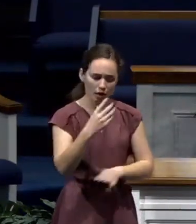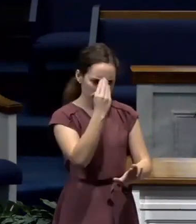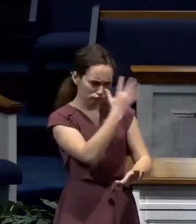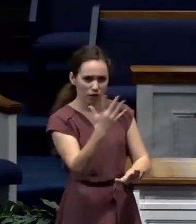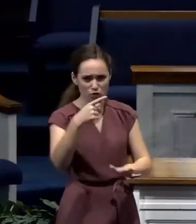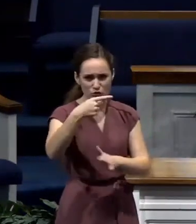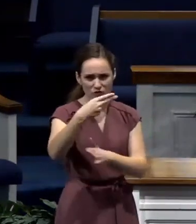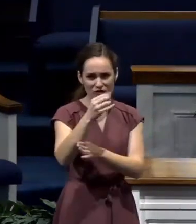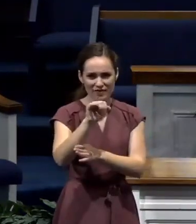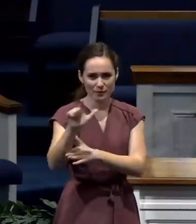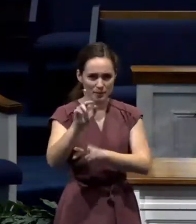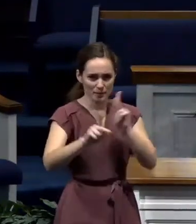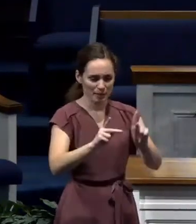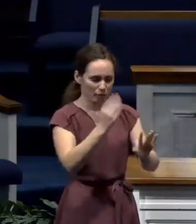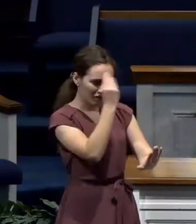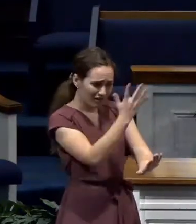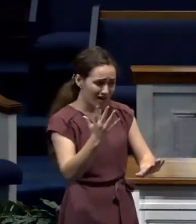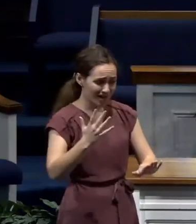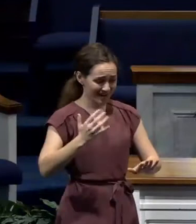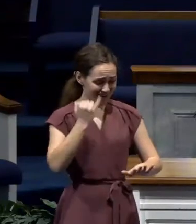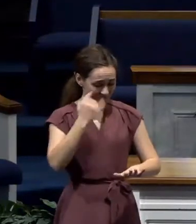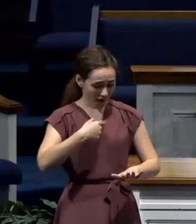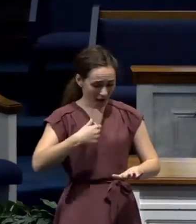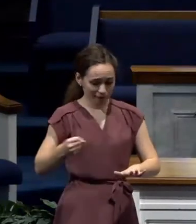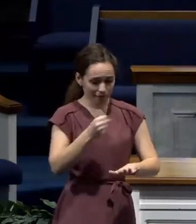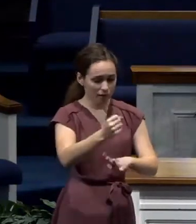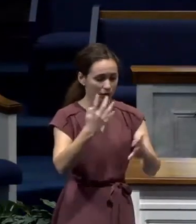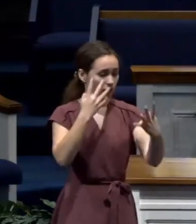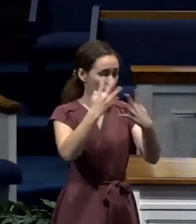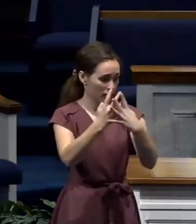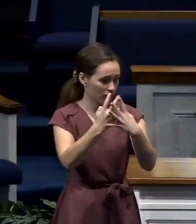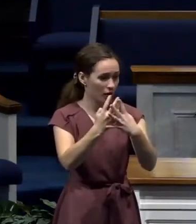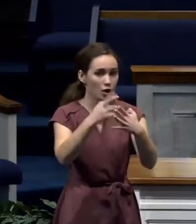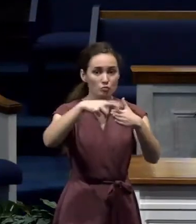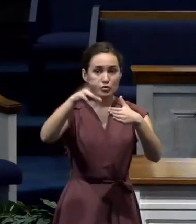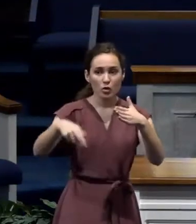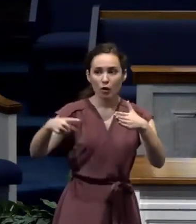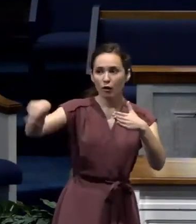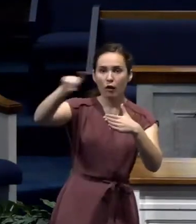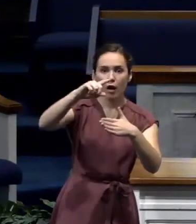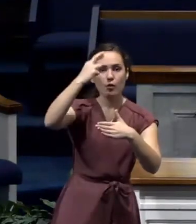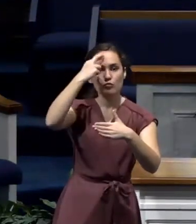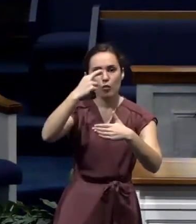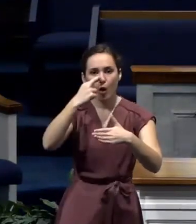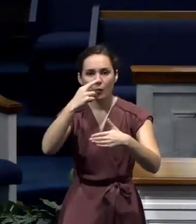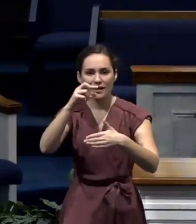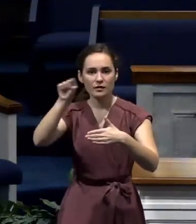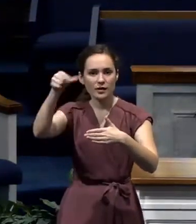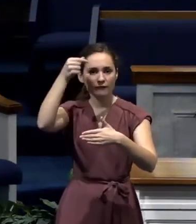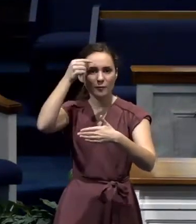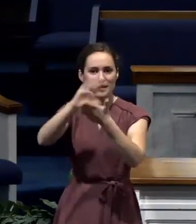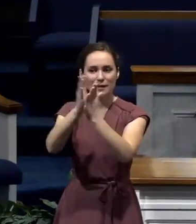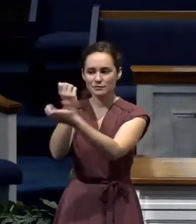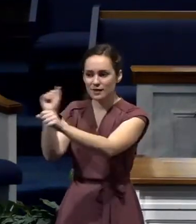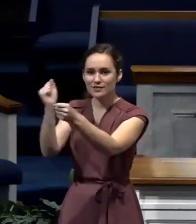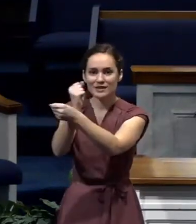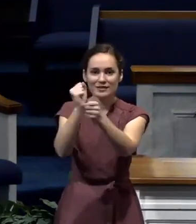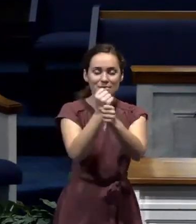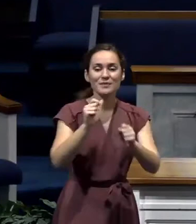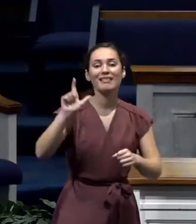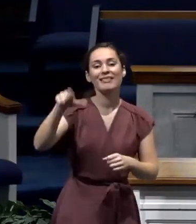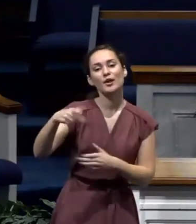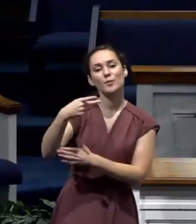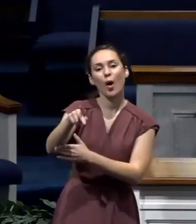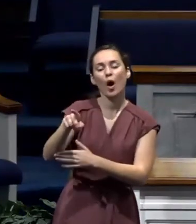into the upper places of the Roman government. Later, Paul would write in 2 Timothy 2.9,